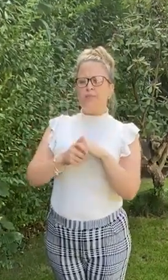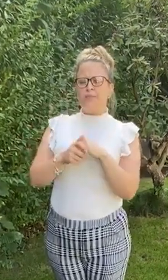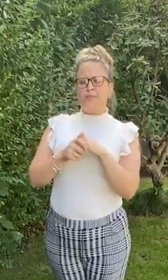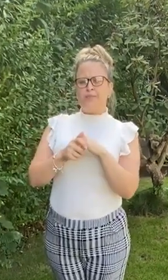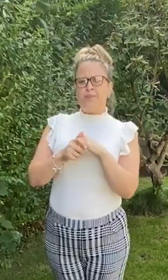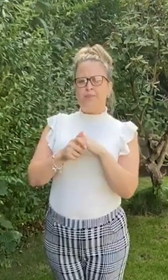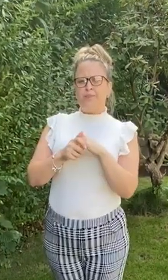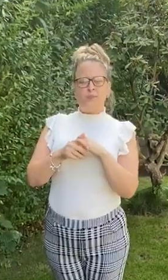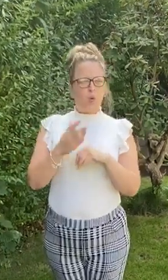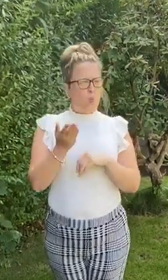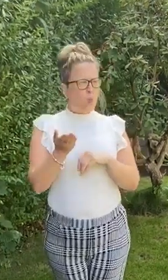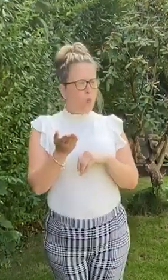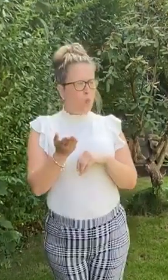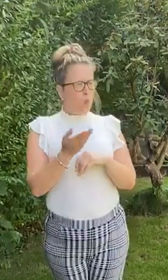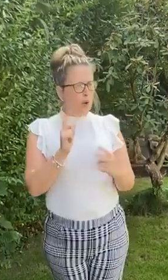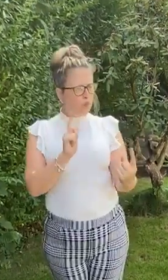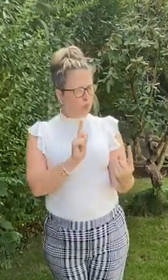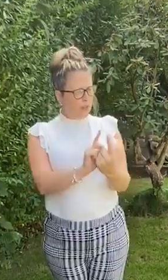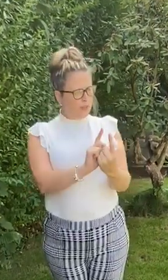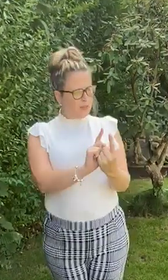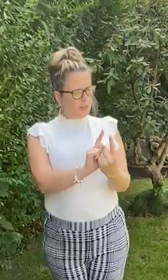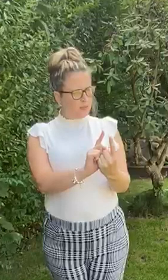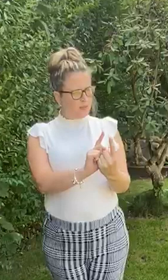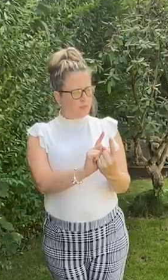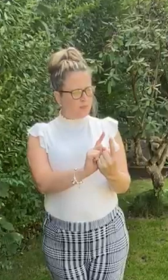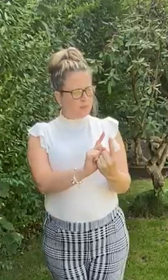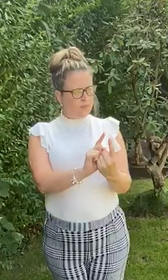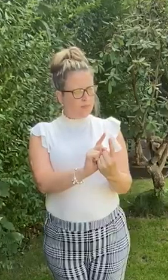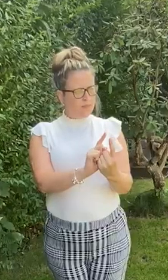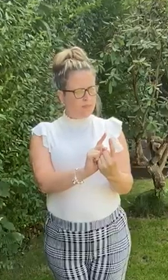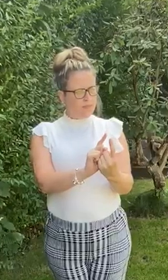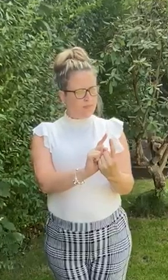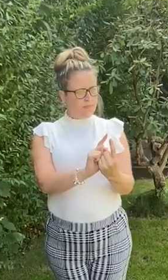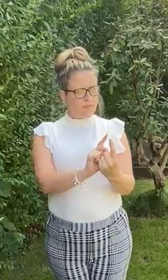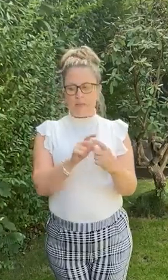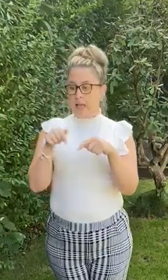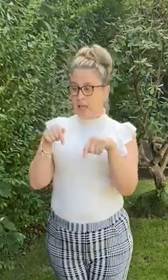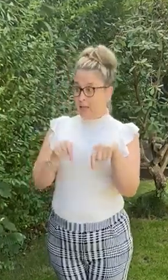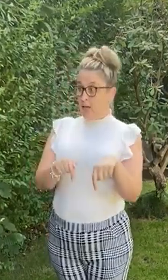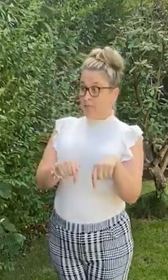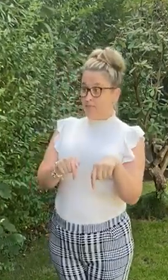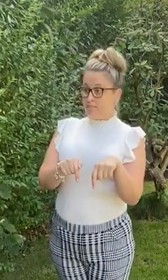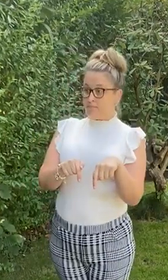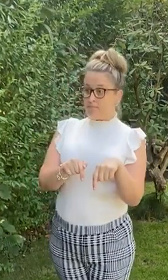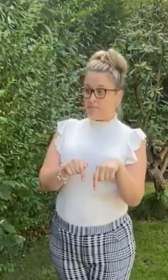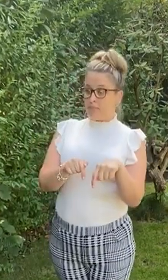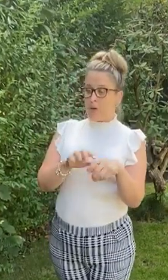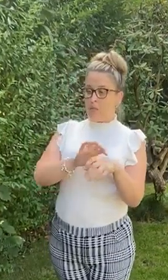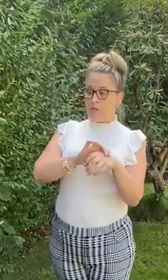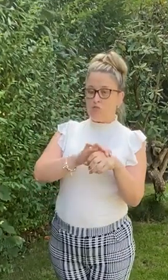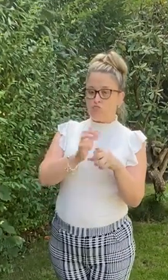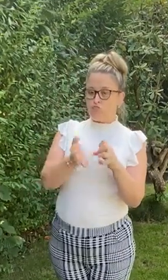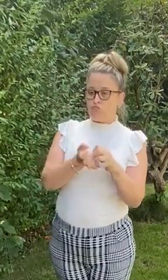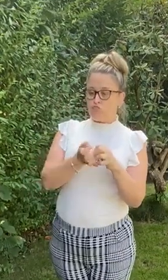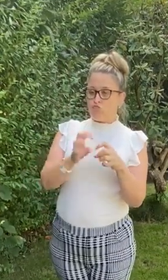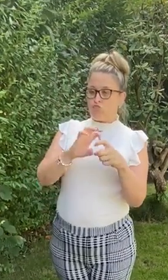you meeting him? Here, by these rocks. And his favourite food